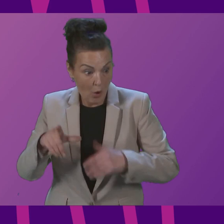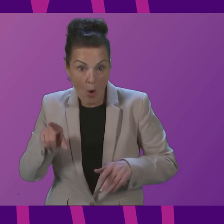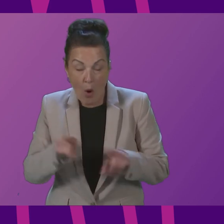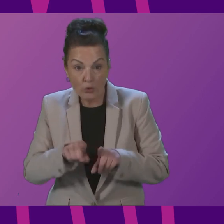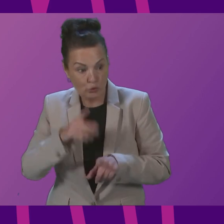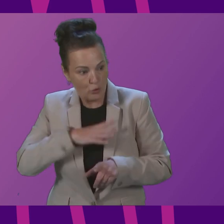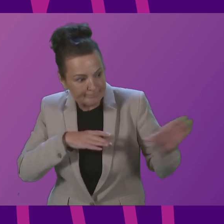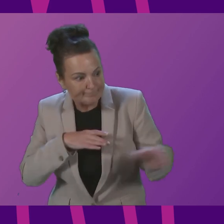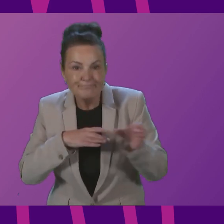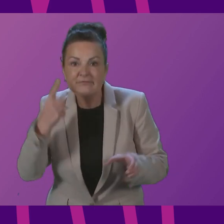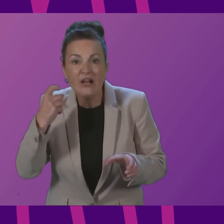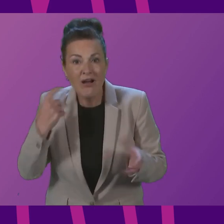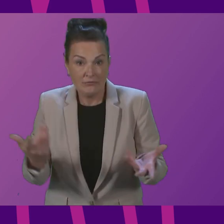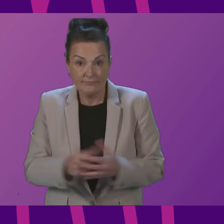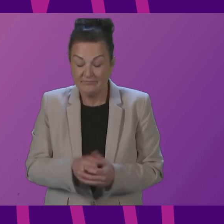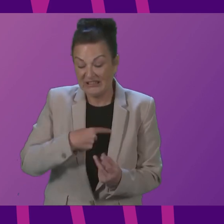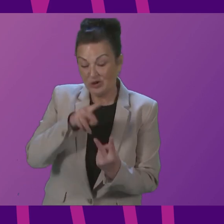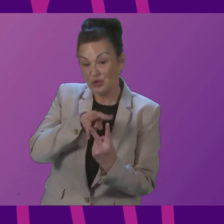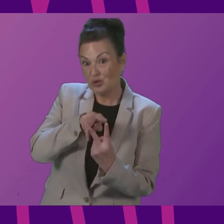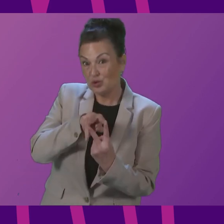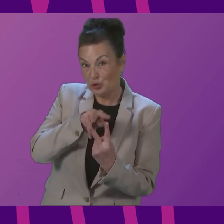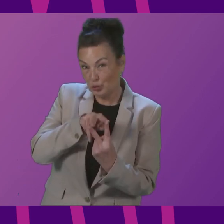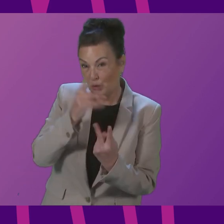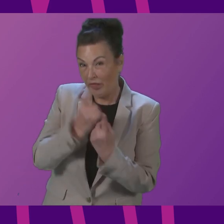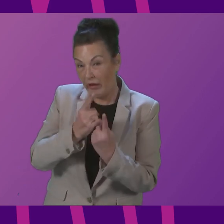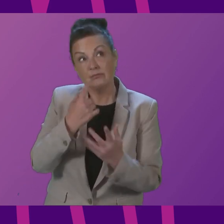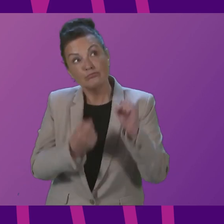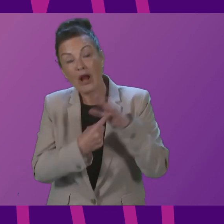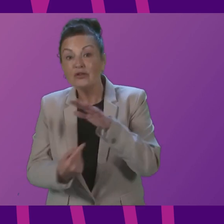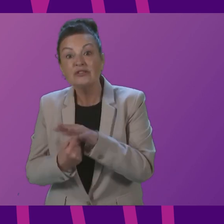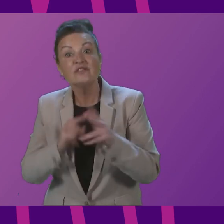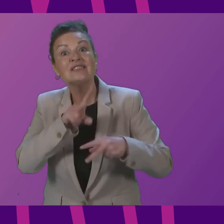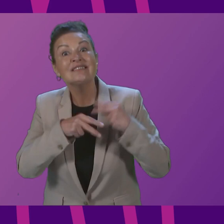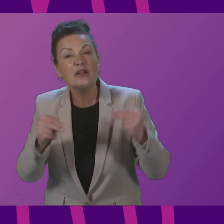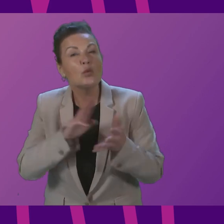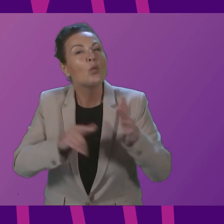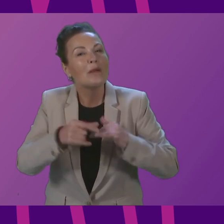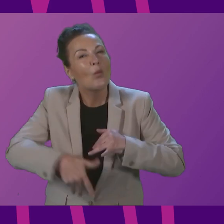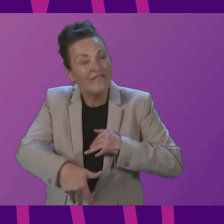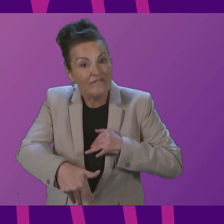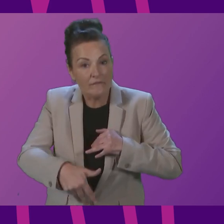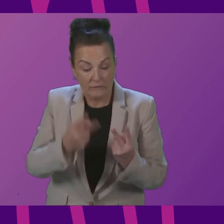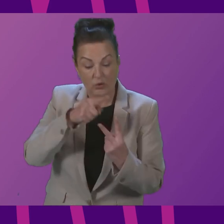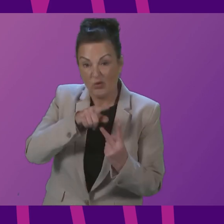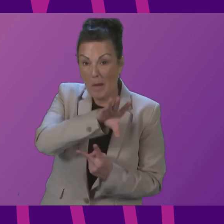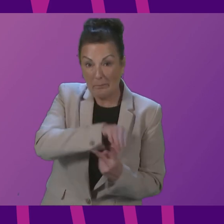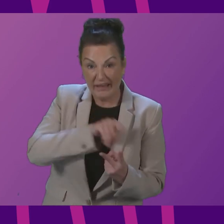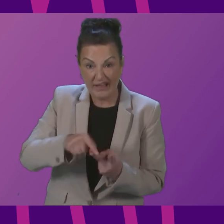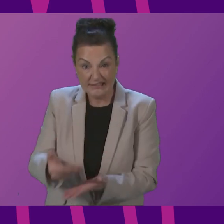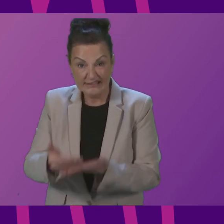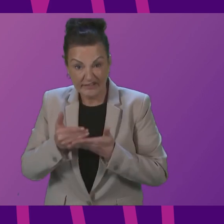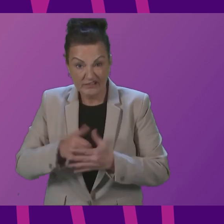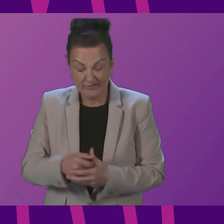dedicated nursing staff right now are pay and safe staffing Nursing and midwifery vacancies climbed by a shocking 170% between